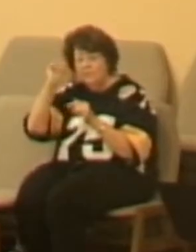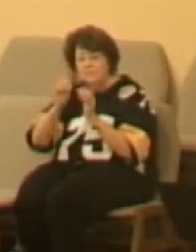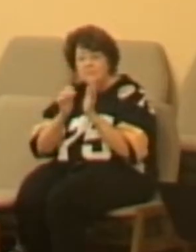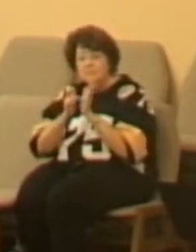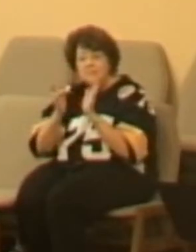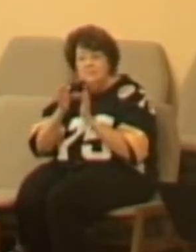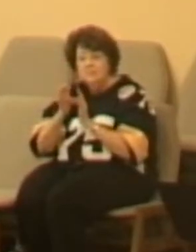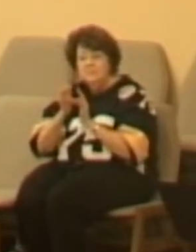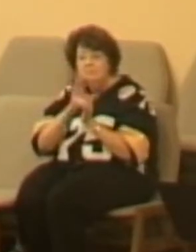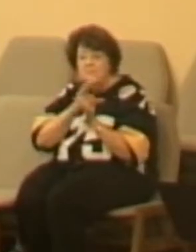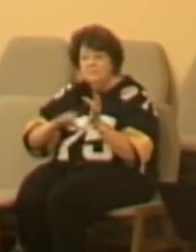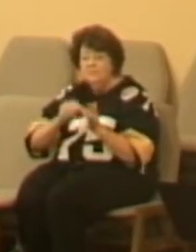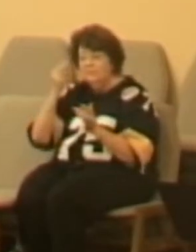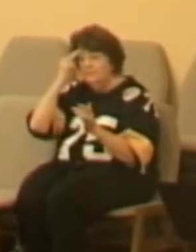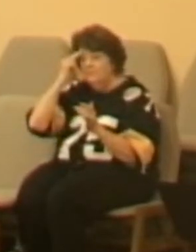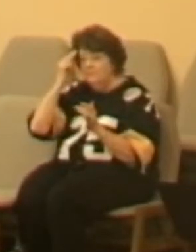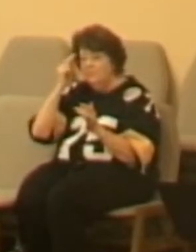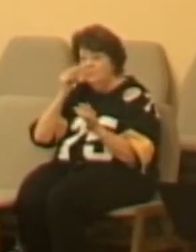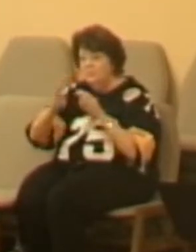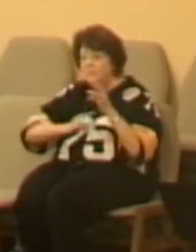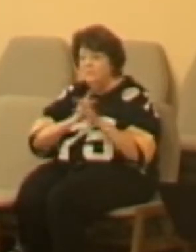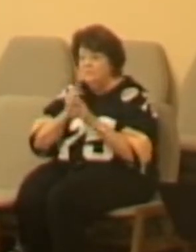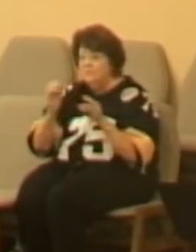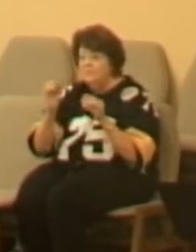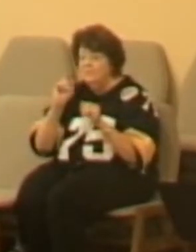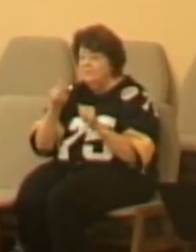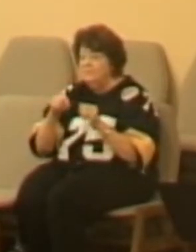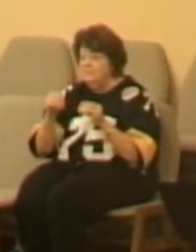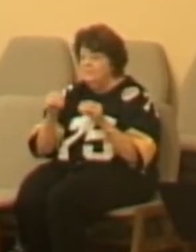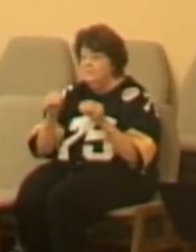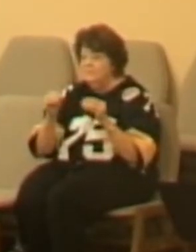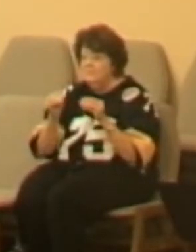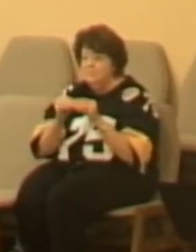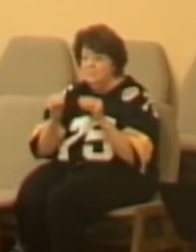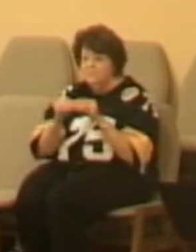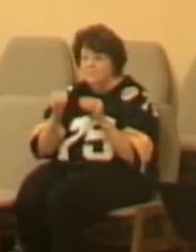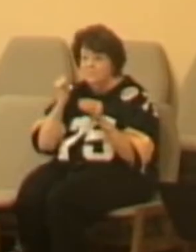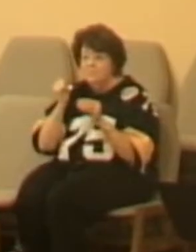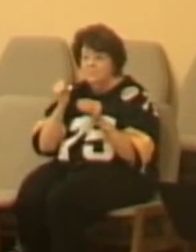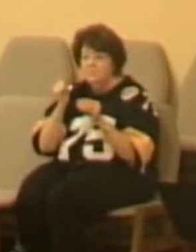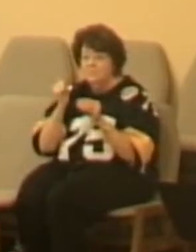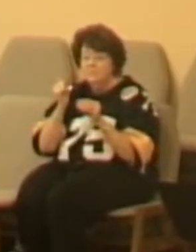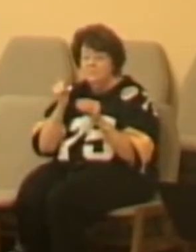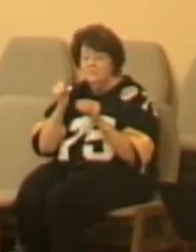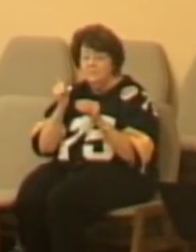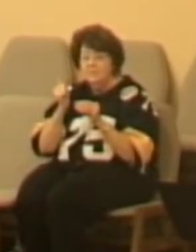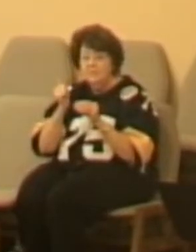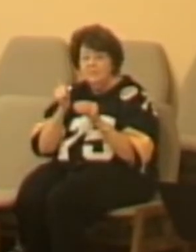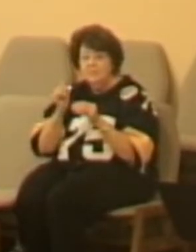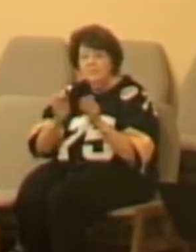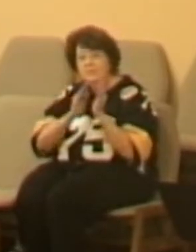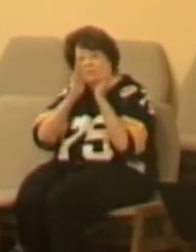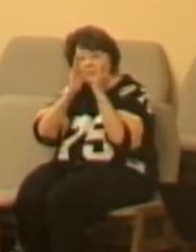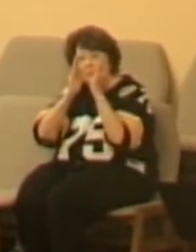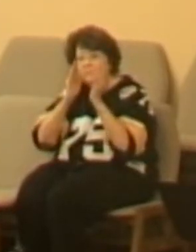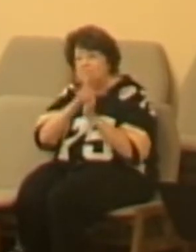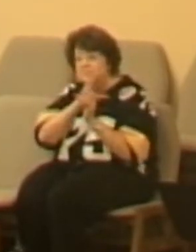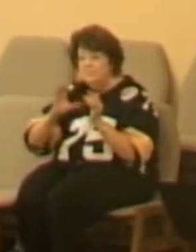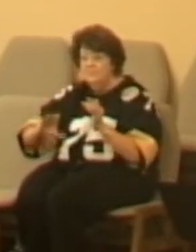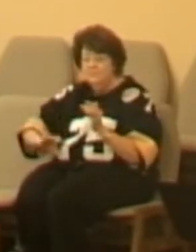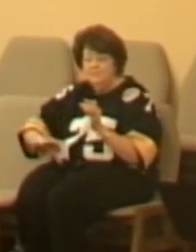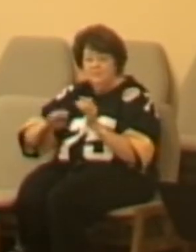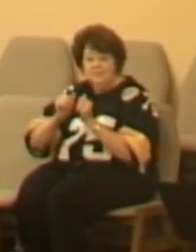needs more than anything is the presence and the power and the way of Jesus. And the way that gets shared with the world